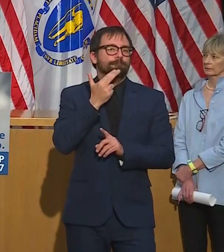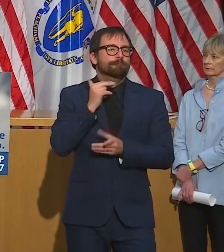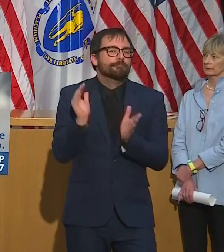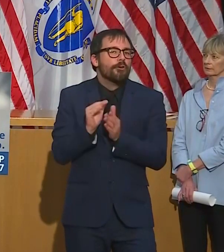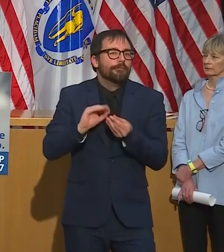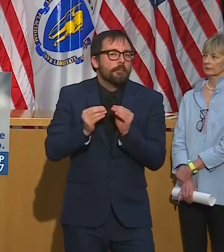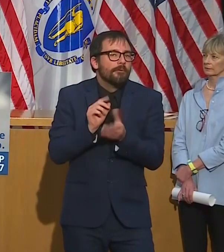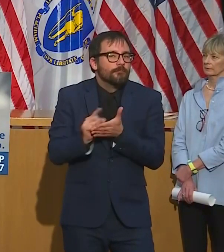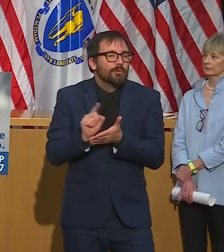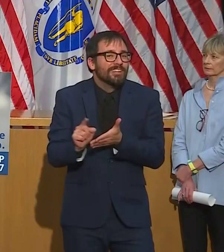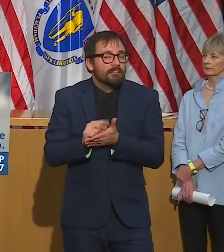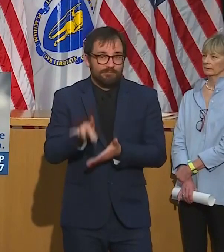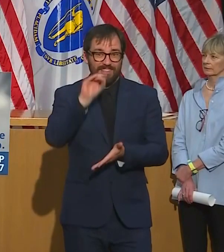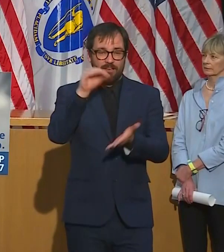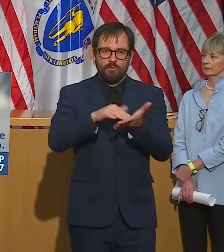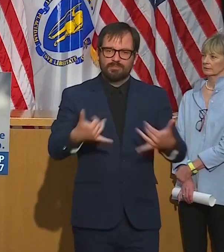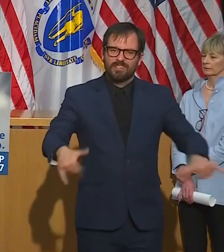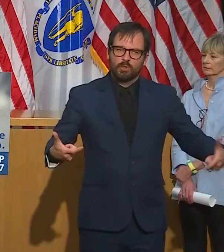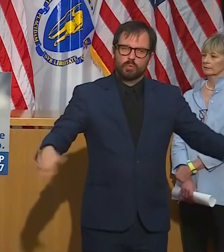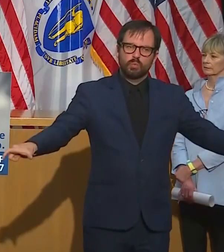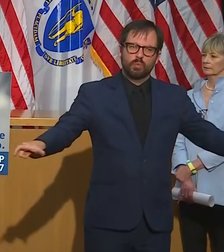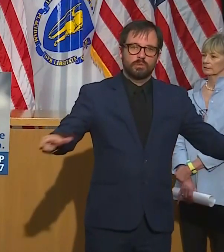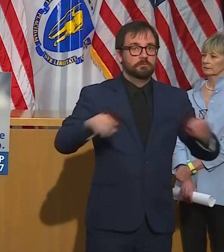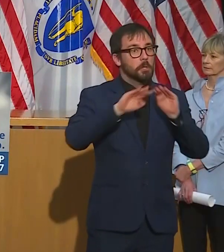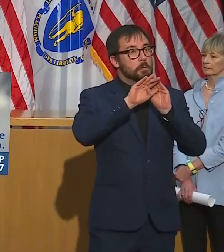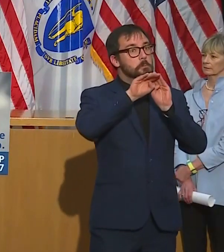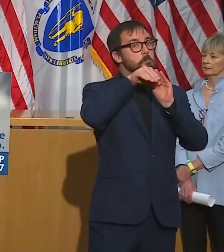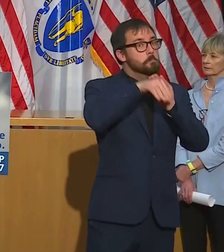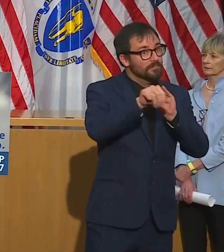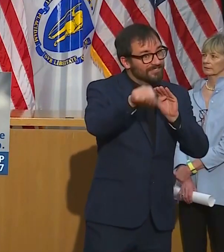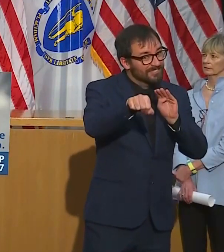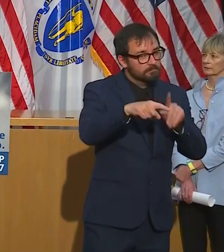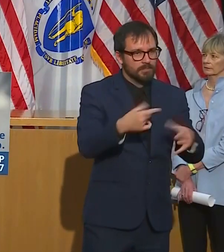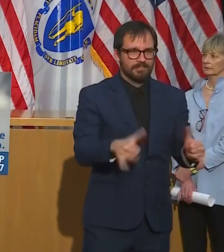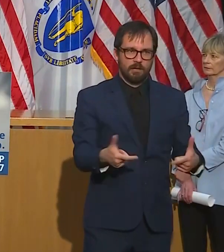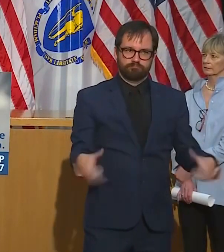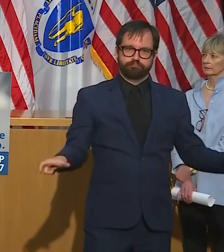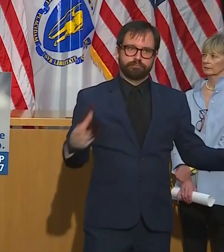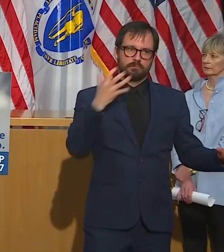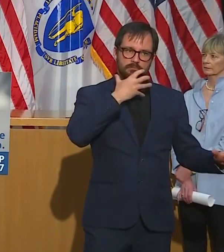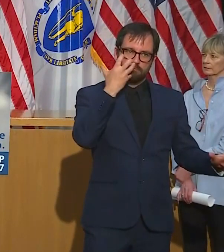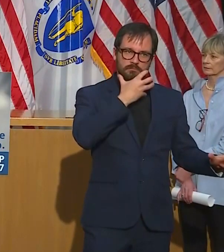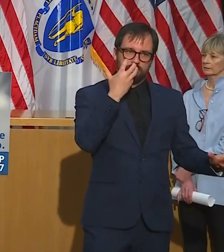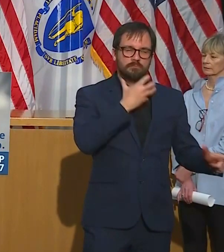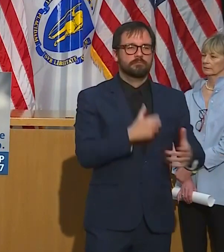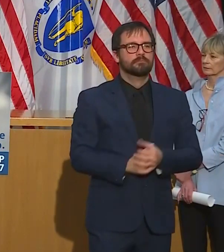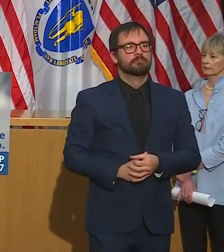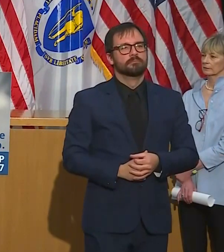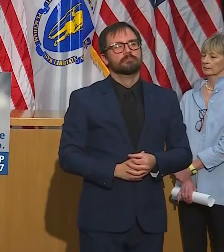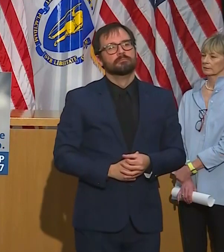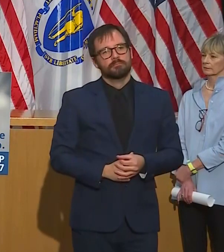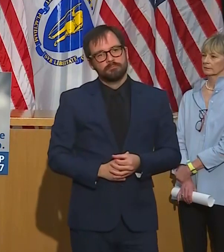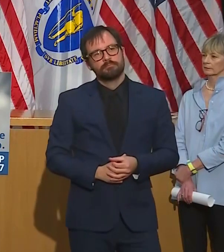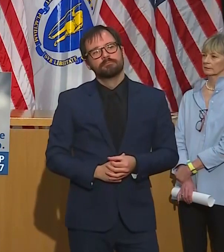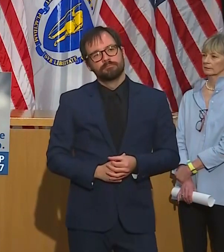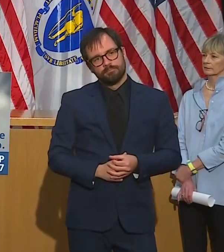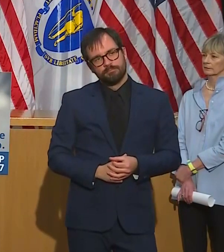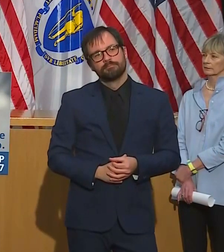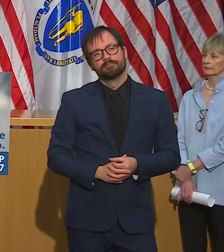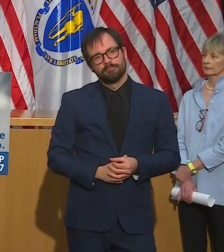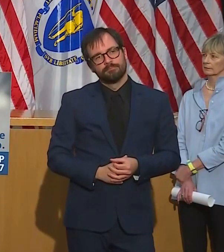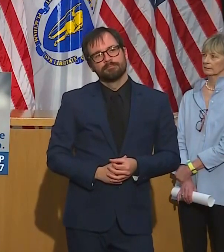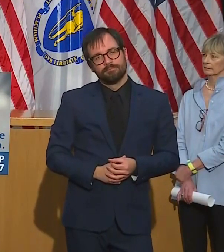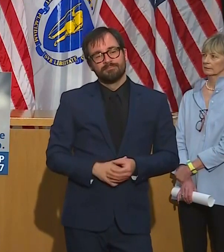numbers like the ones we continue to have here are unprecedented and speak in very big, loud, and significant terms